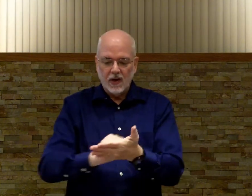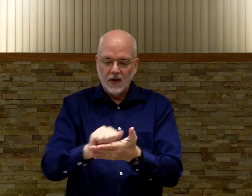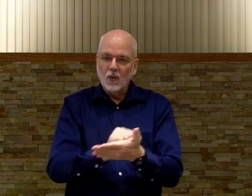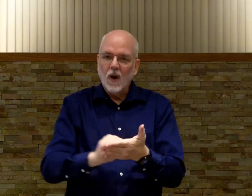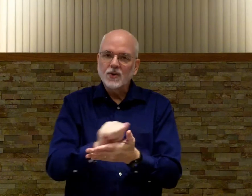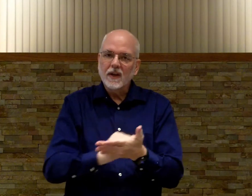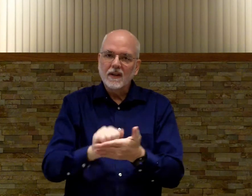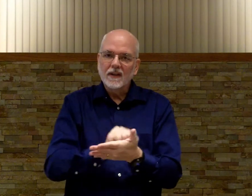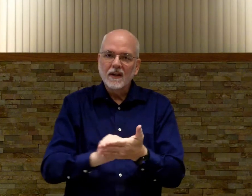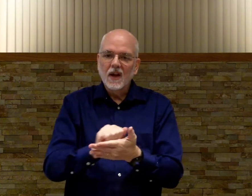here you're washing it